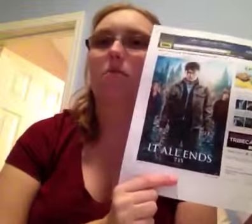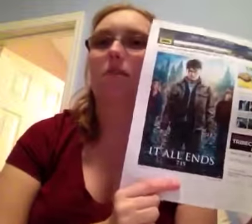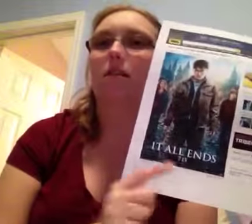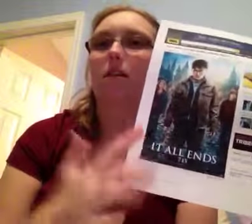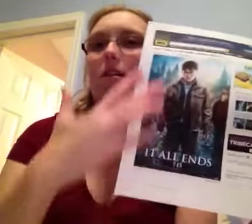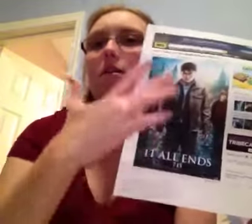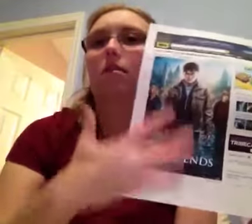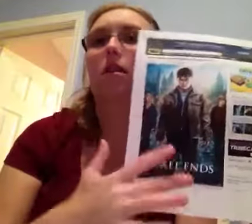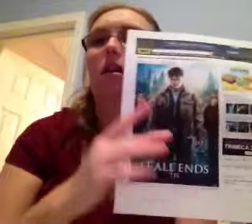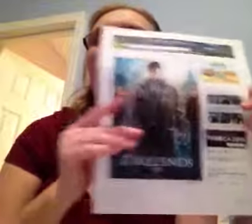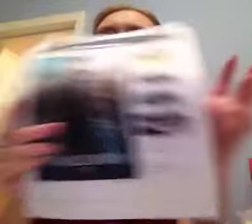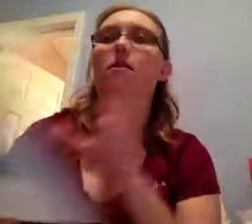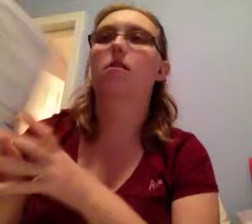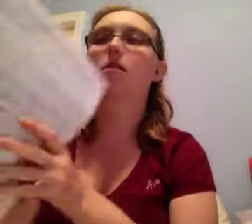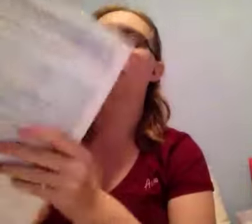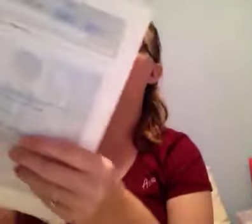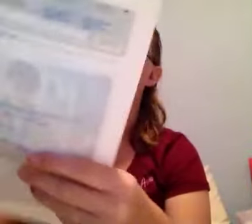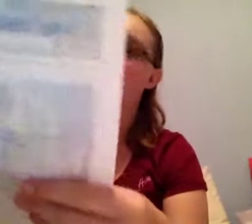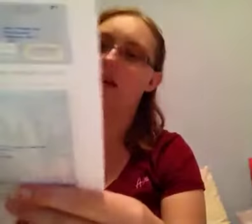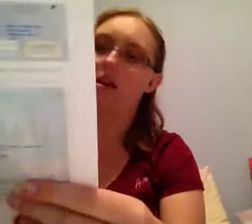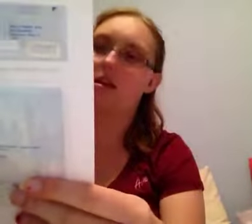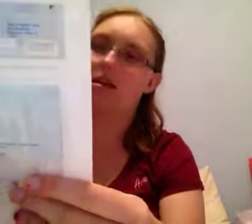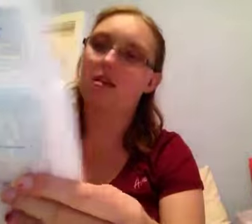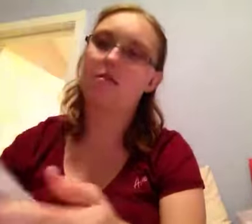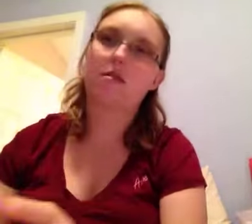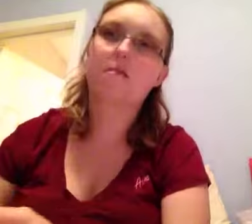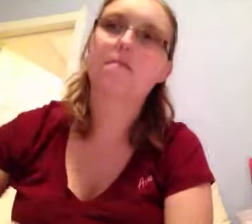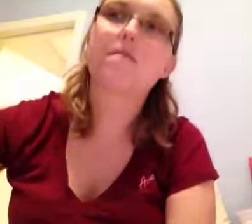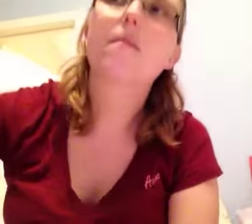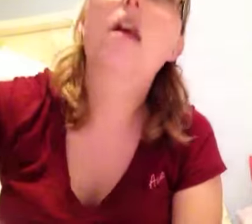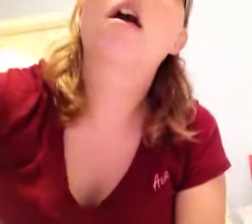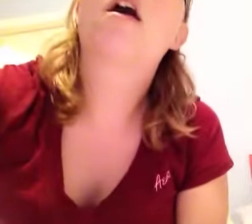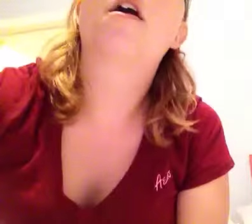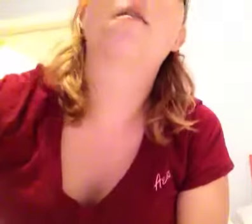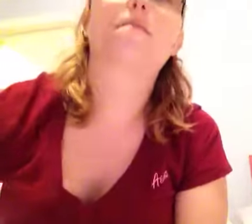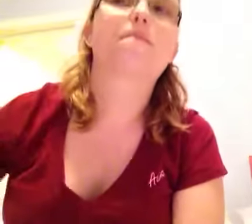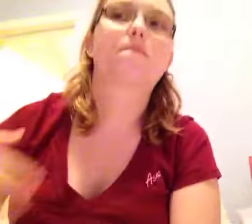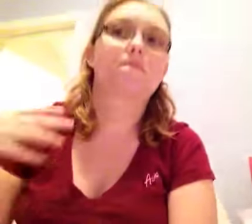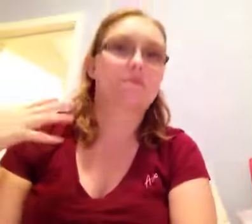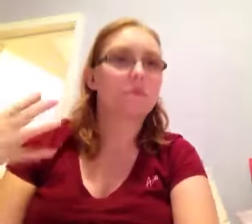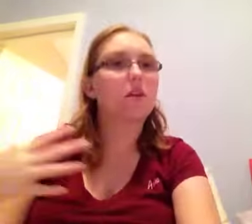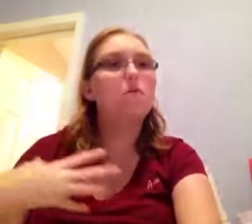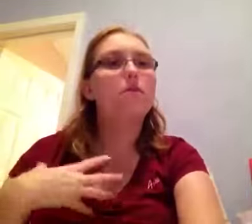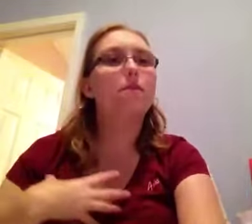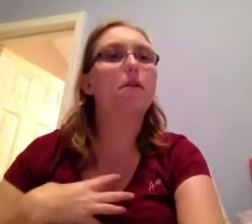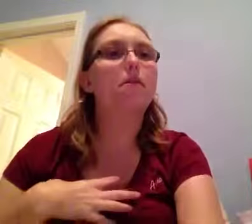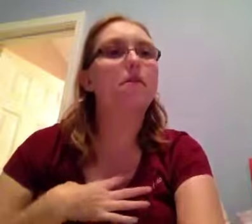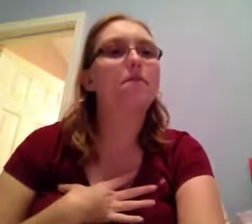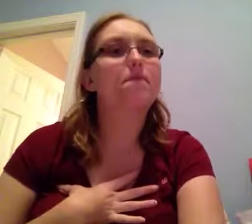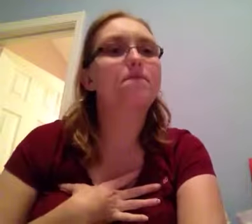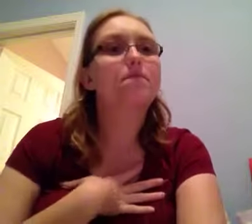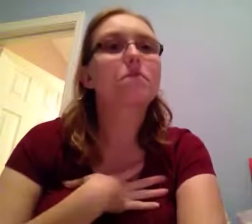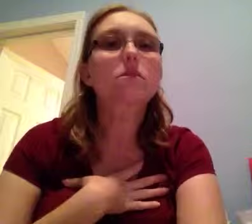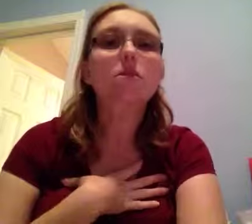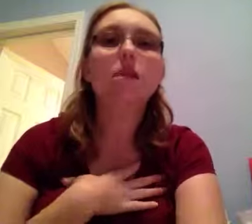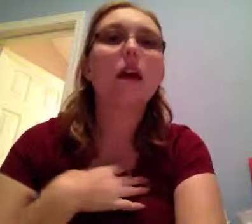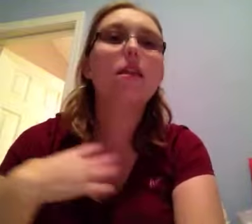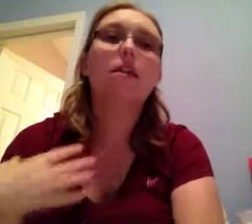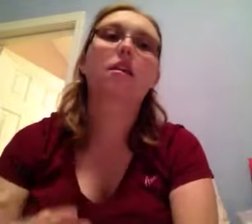movie thing. I don't know. Um, movie poster. And that's an